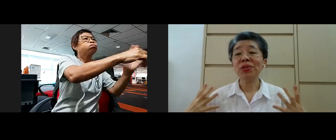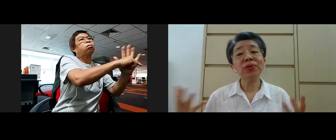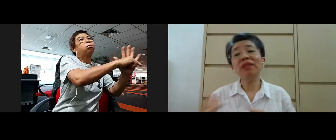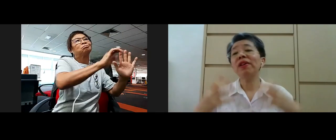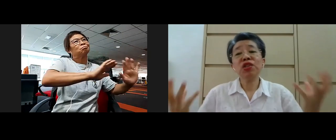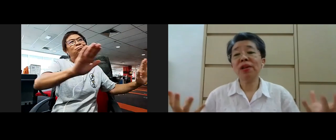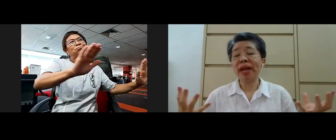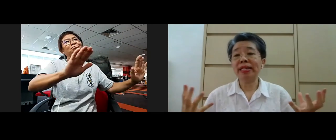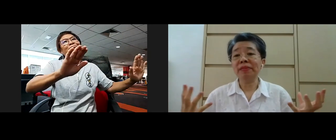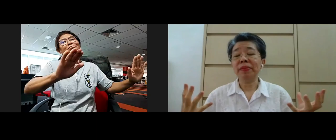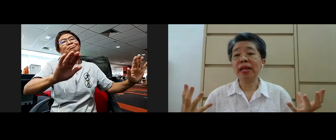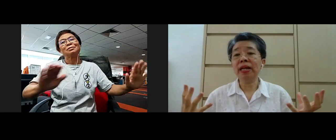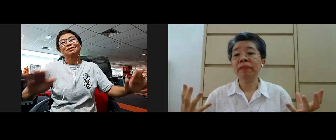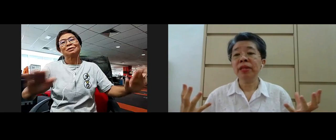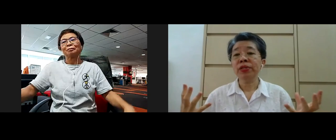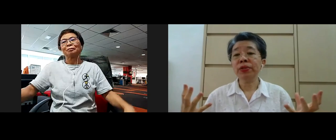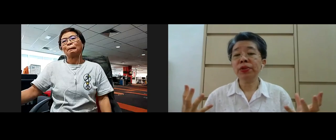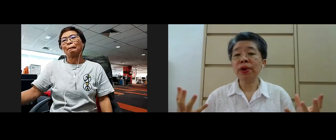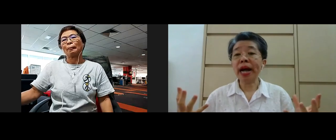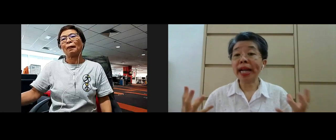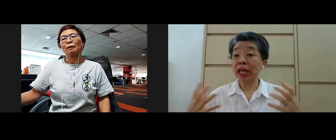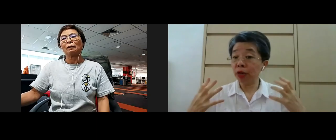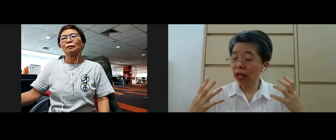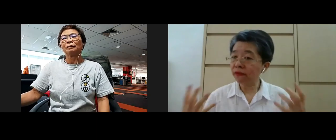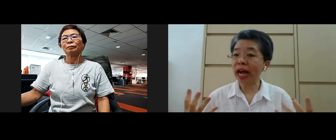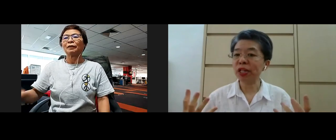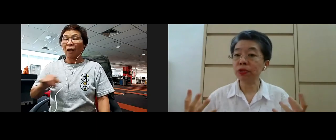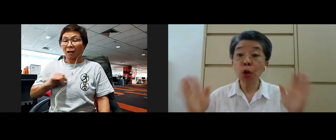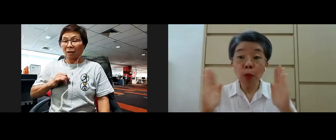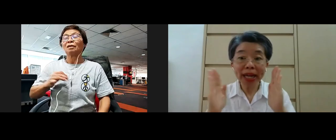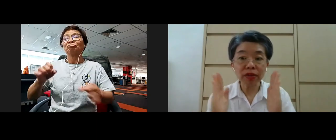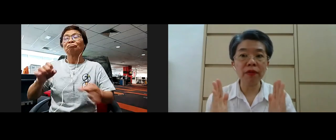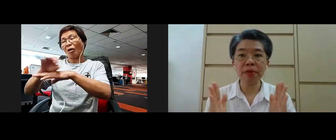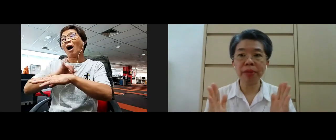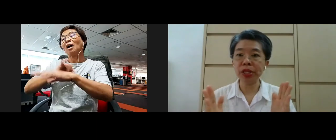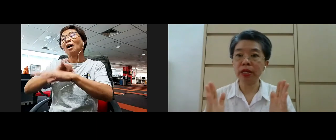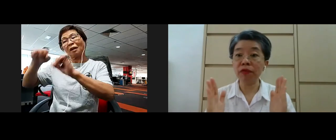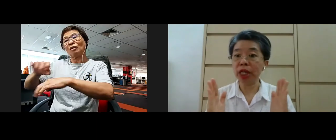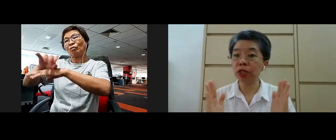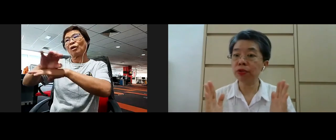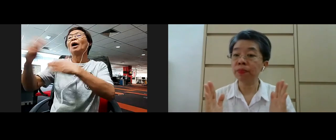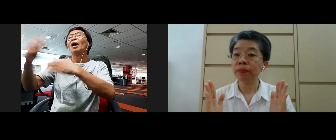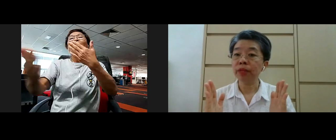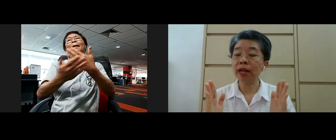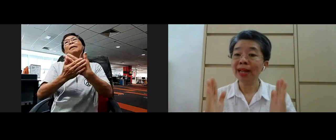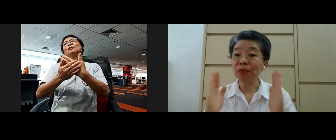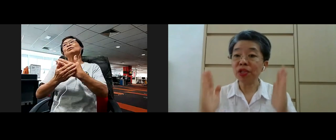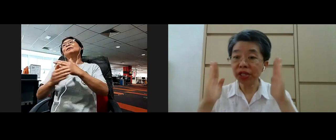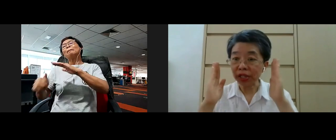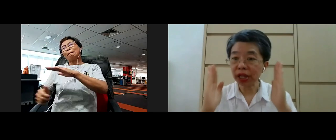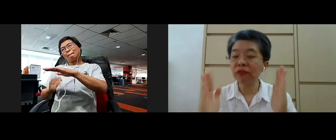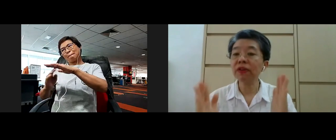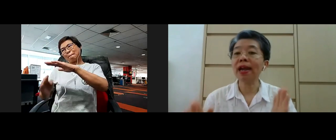so in a very short manner yeah so I can only advise you go back to the very basic if you need to yeah